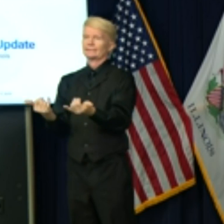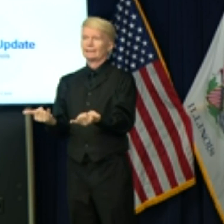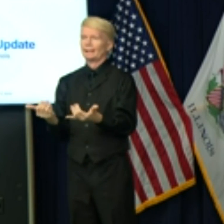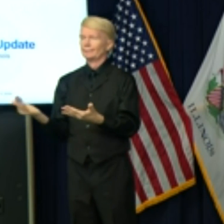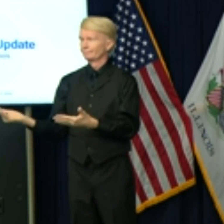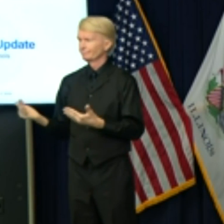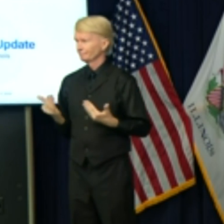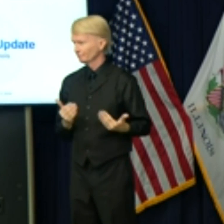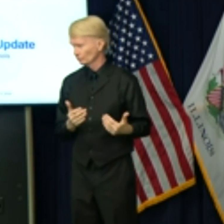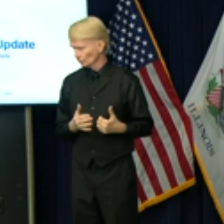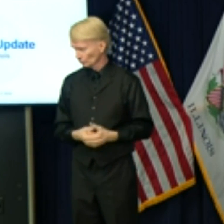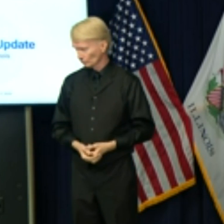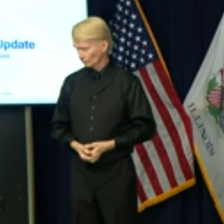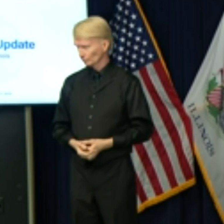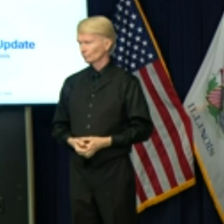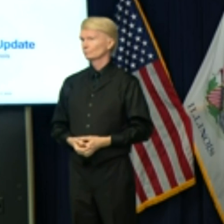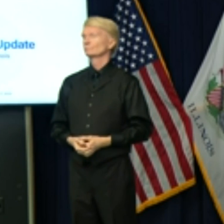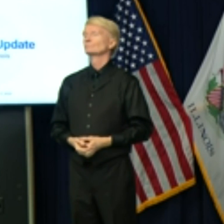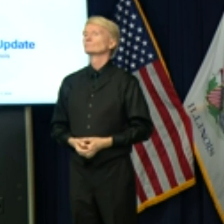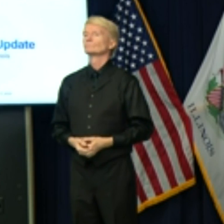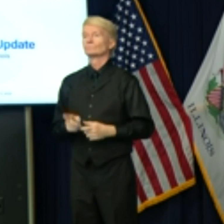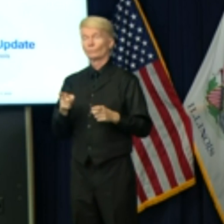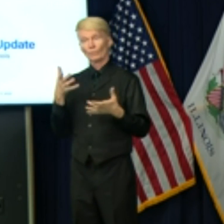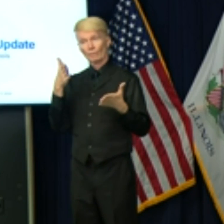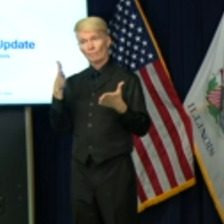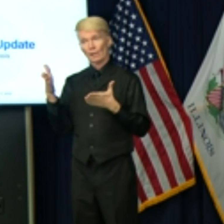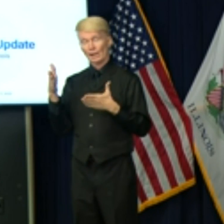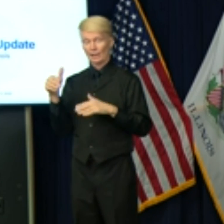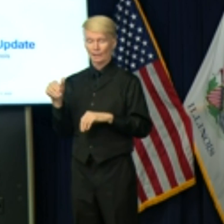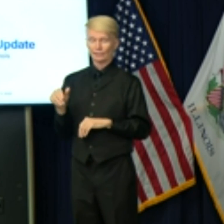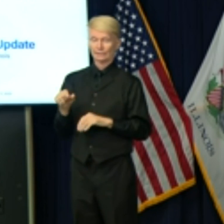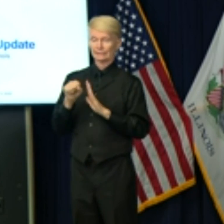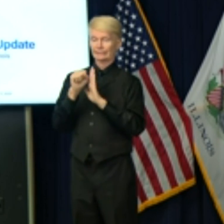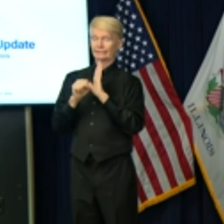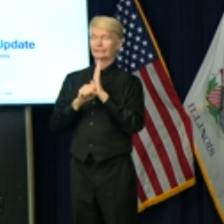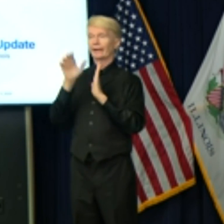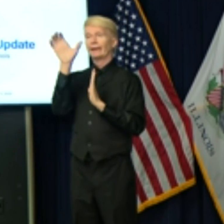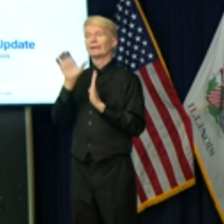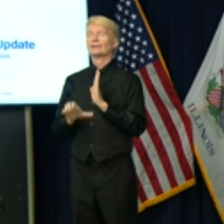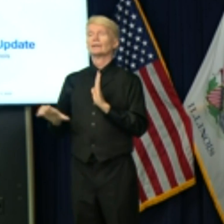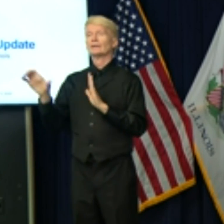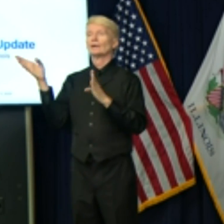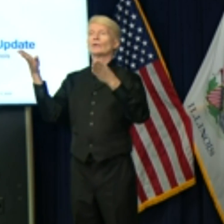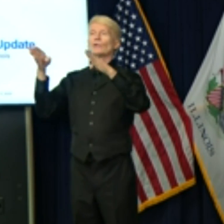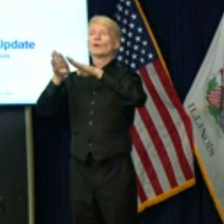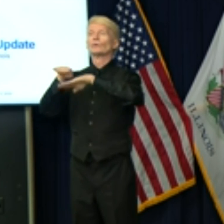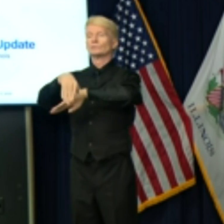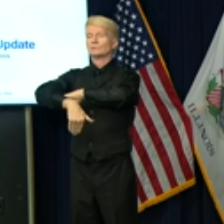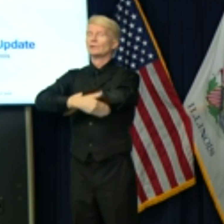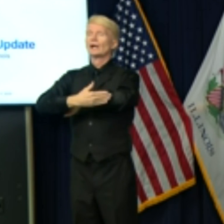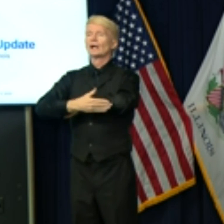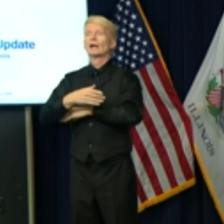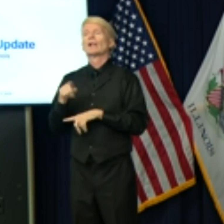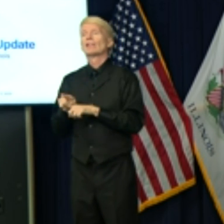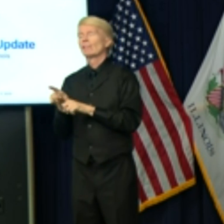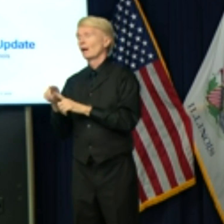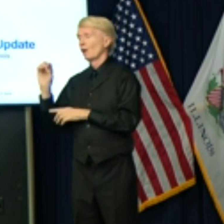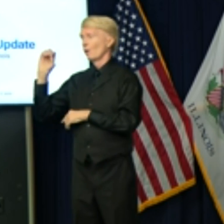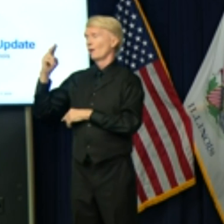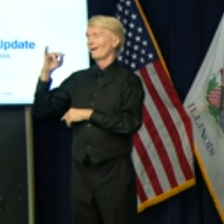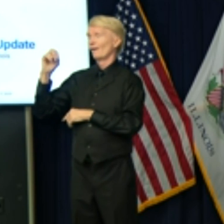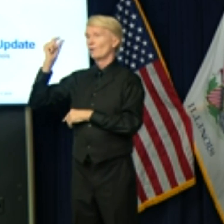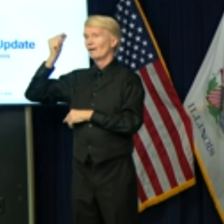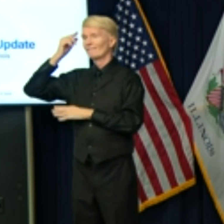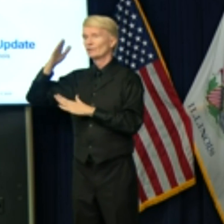is asking if you are considering implementing a statewide curfew similar to what Ohio Governor Mike DeWine announced today. No, we have